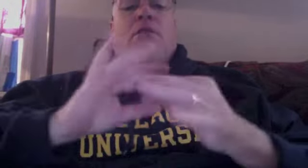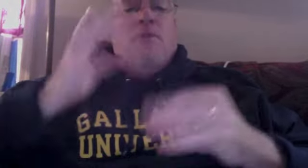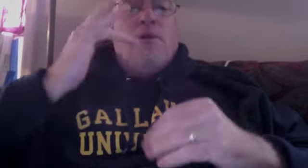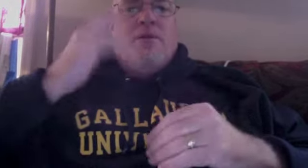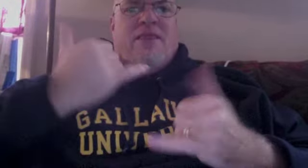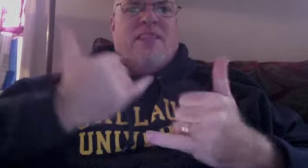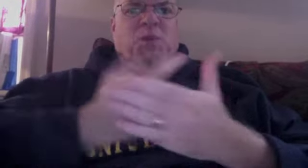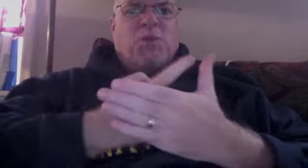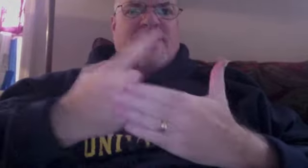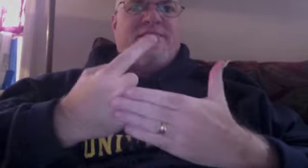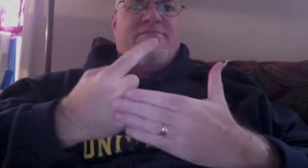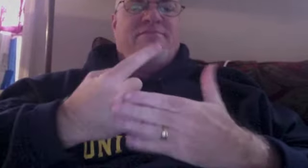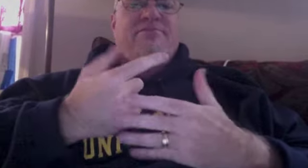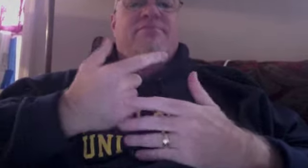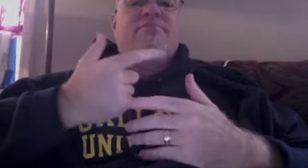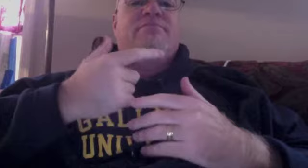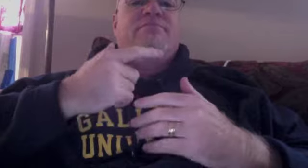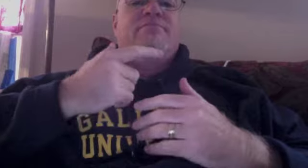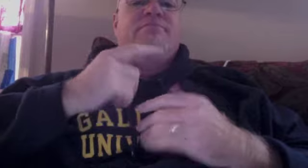You're the only one that I've in I